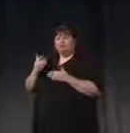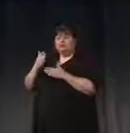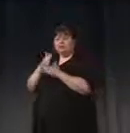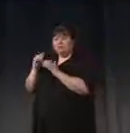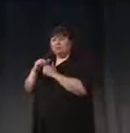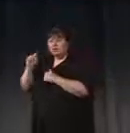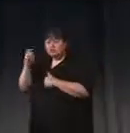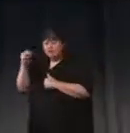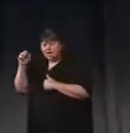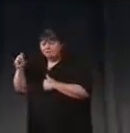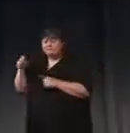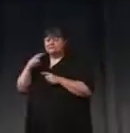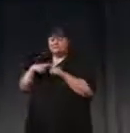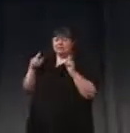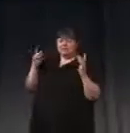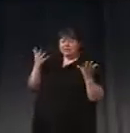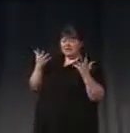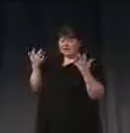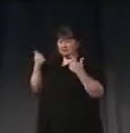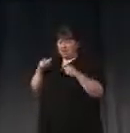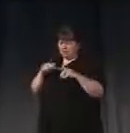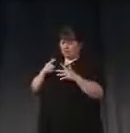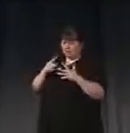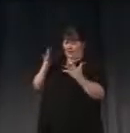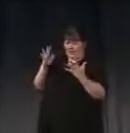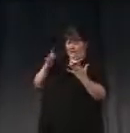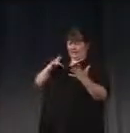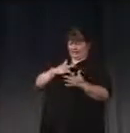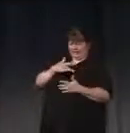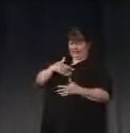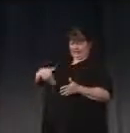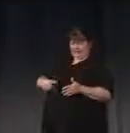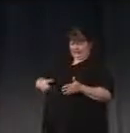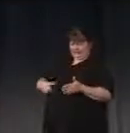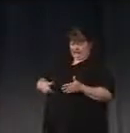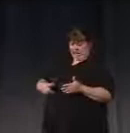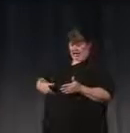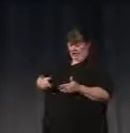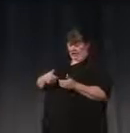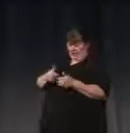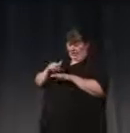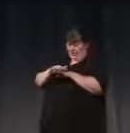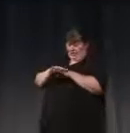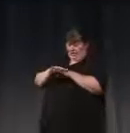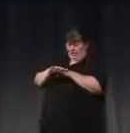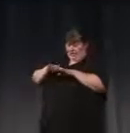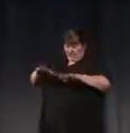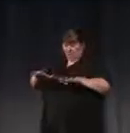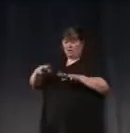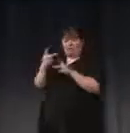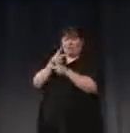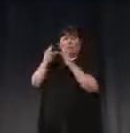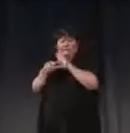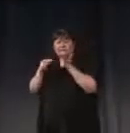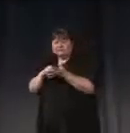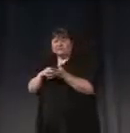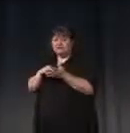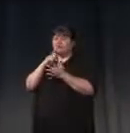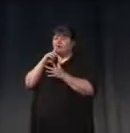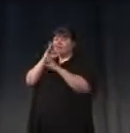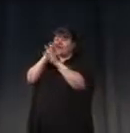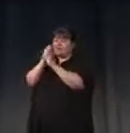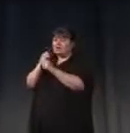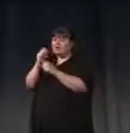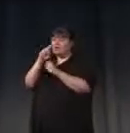to sort of take what is that intuition and unsettle it, open it up. The fascinating question